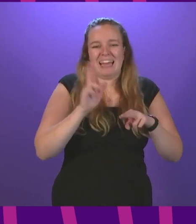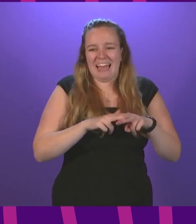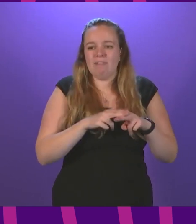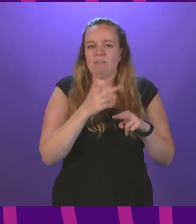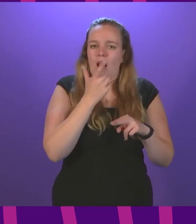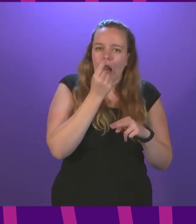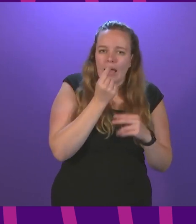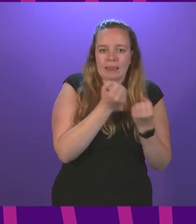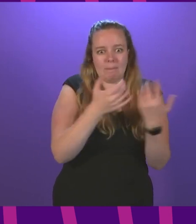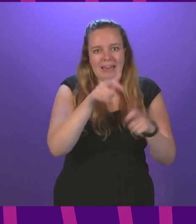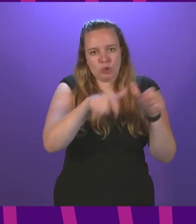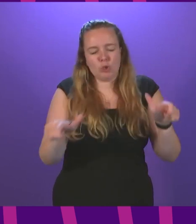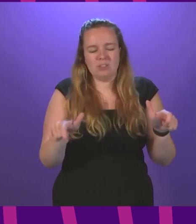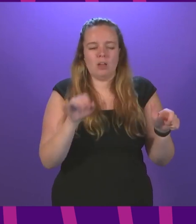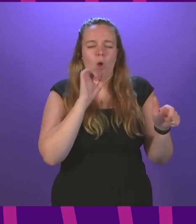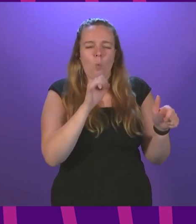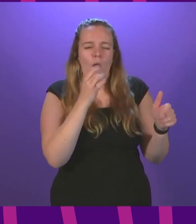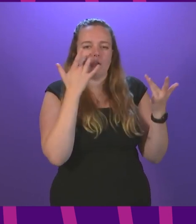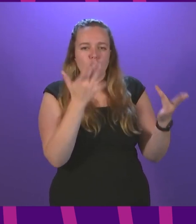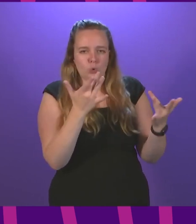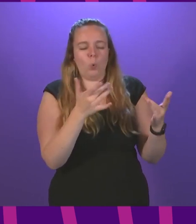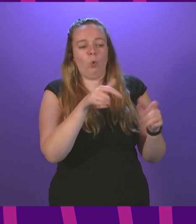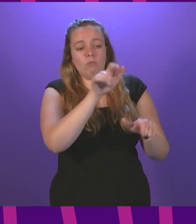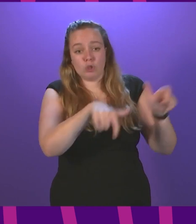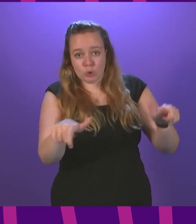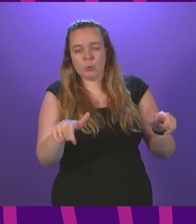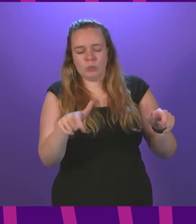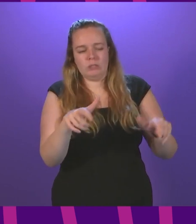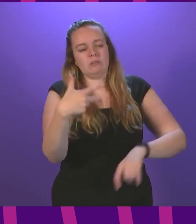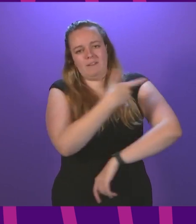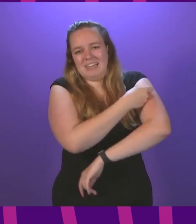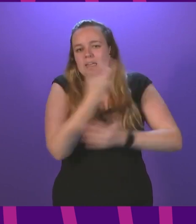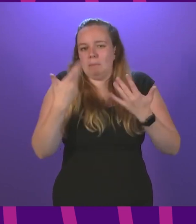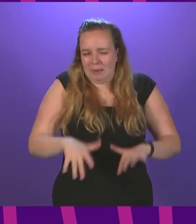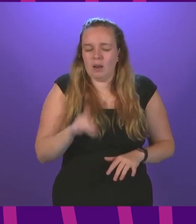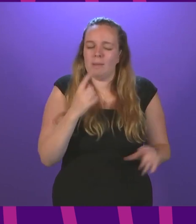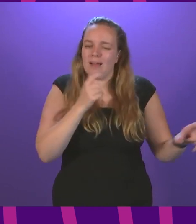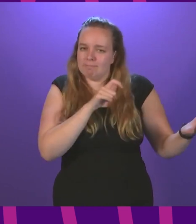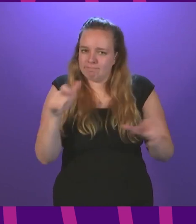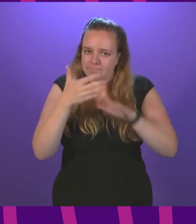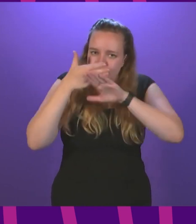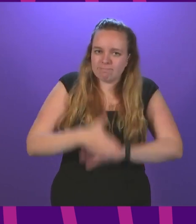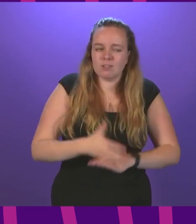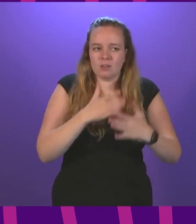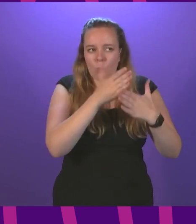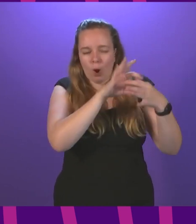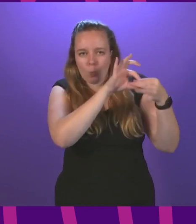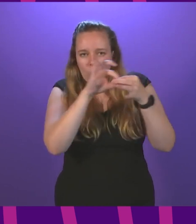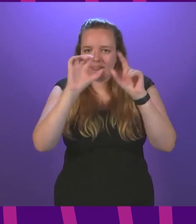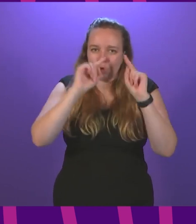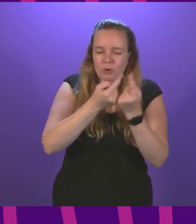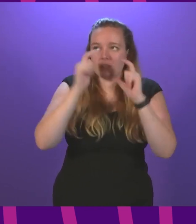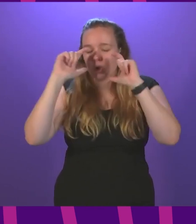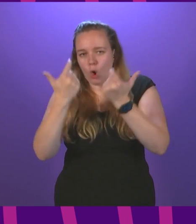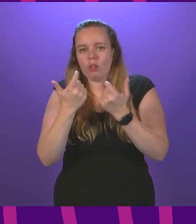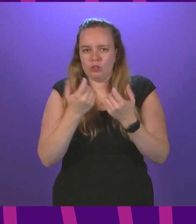to be a lot of students it would suggest to us the uptake among students is high but we continue to work very hard with universities and colleges on